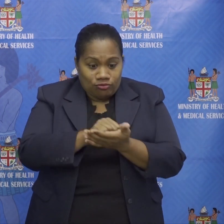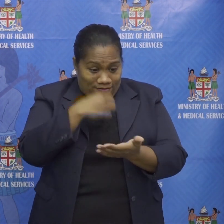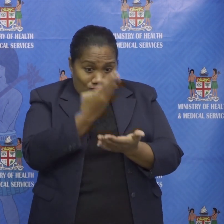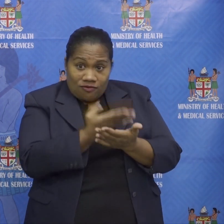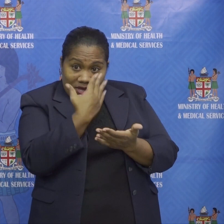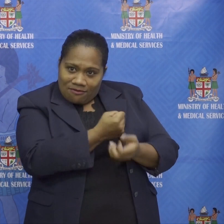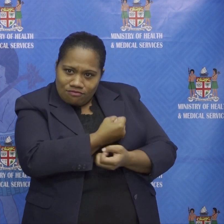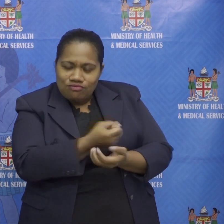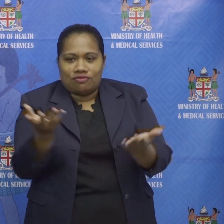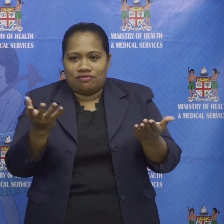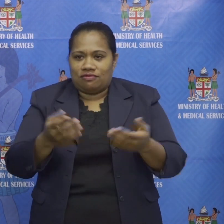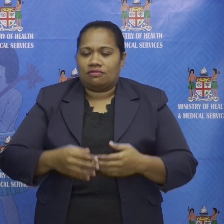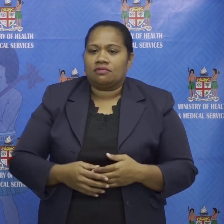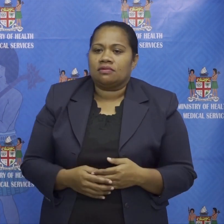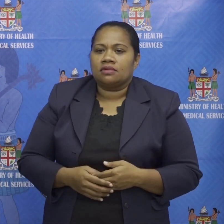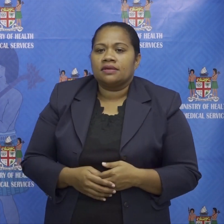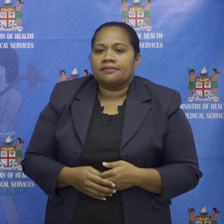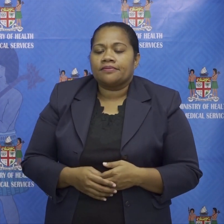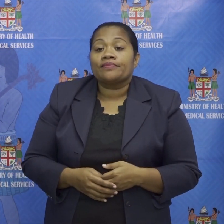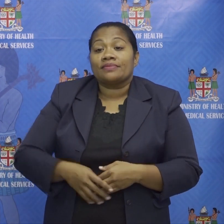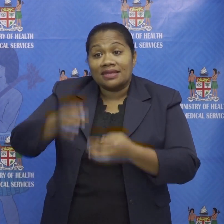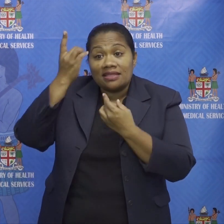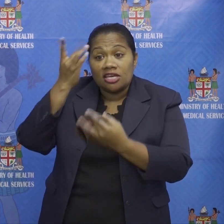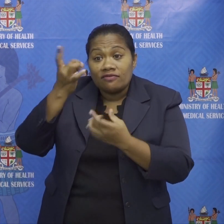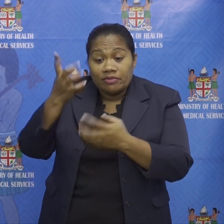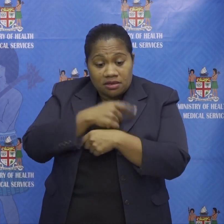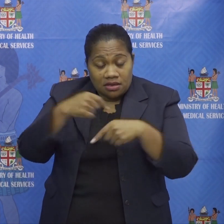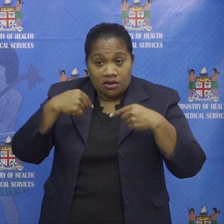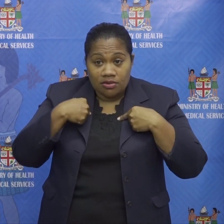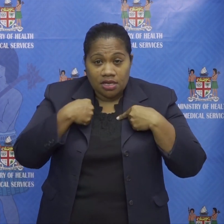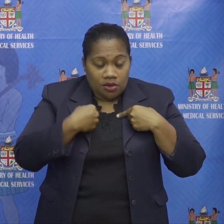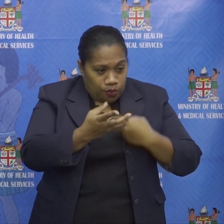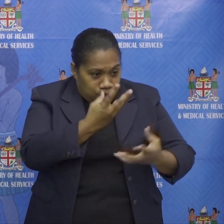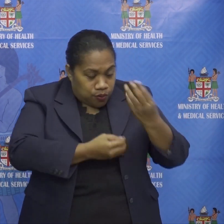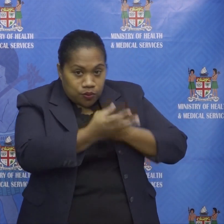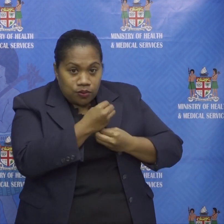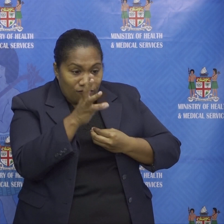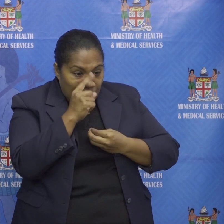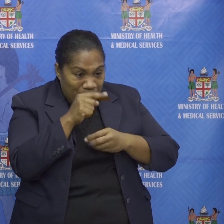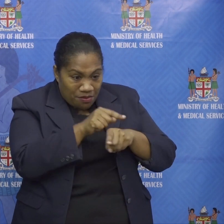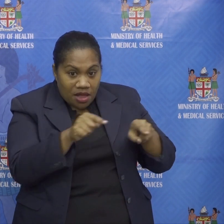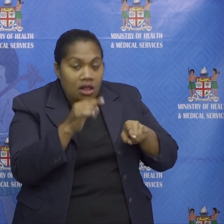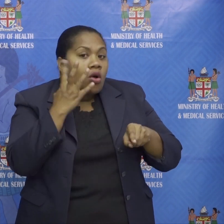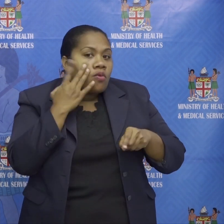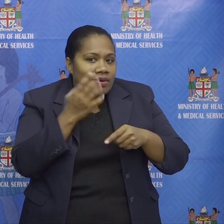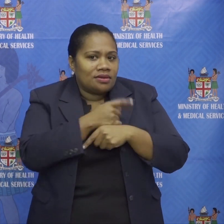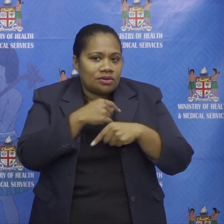interviews with them and the information that we get from the public when we make an appeal